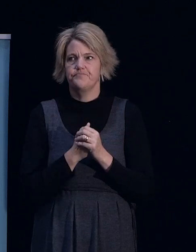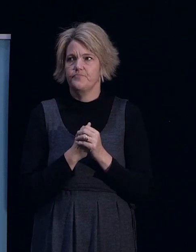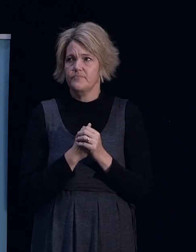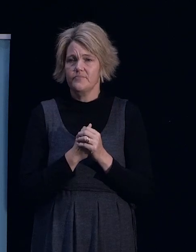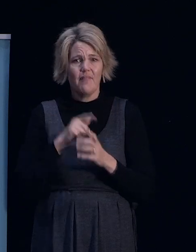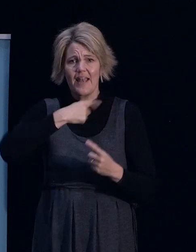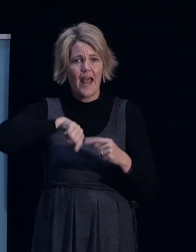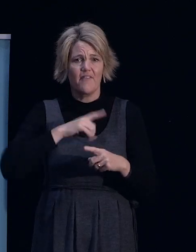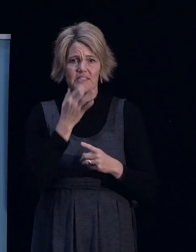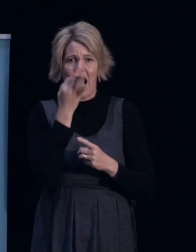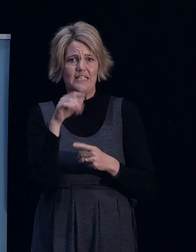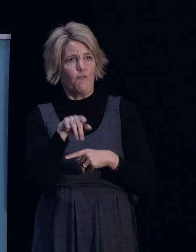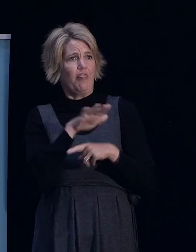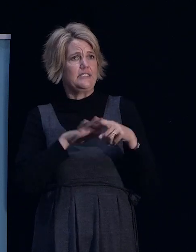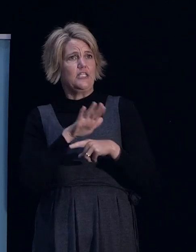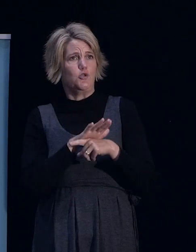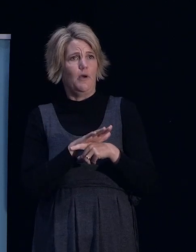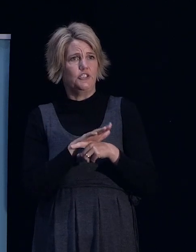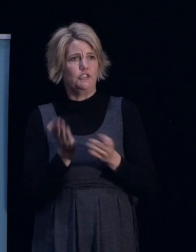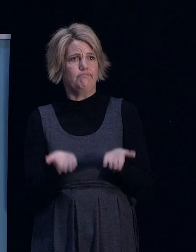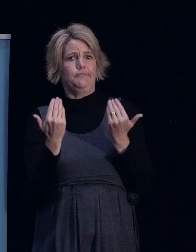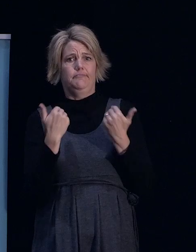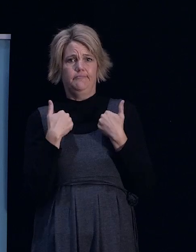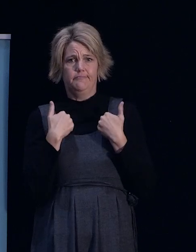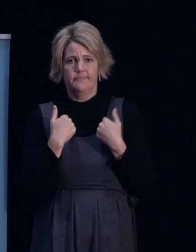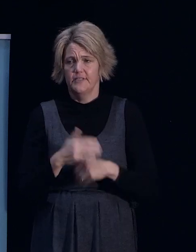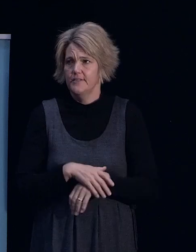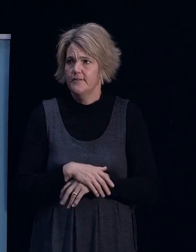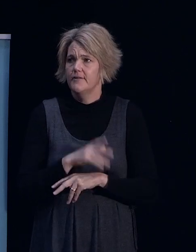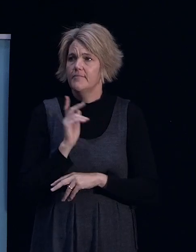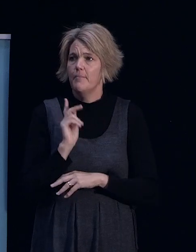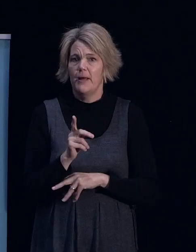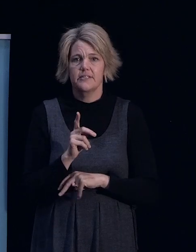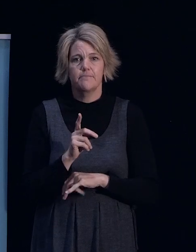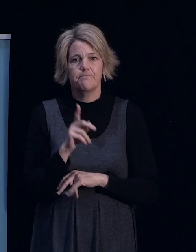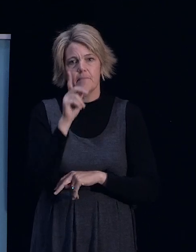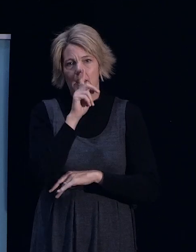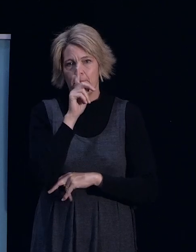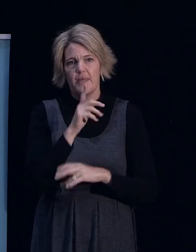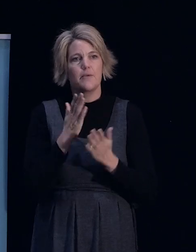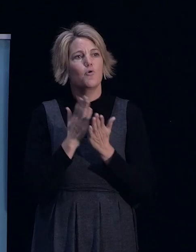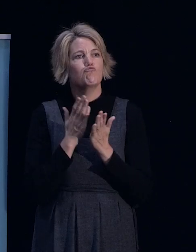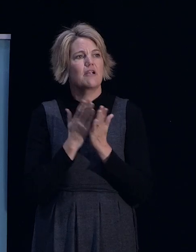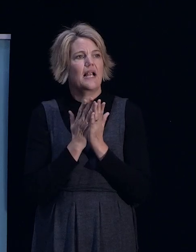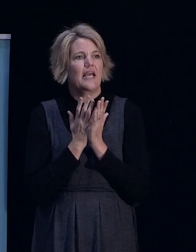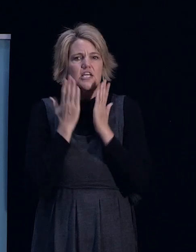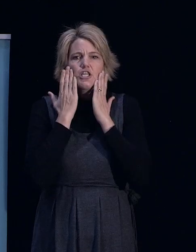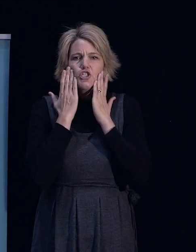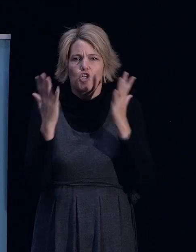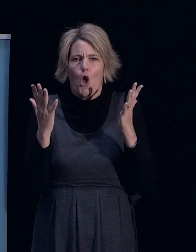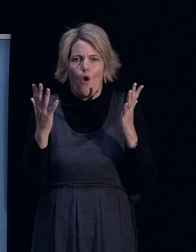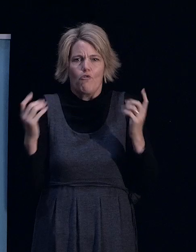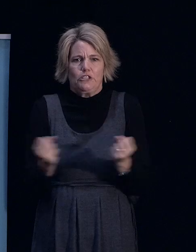in this situation having to deal with what we've had to do but people have shown humongous, huge resilience,